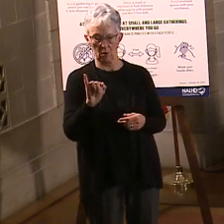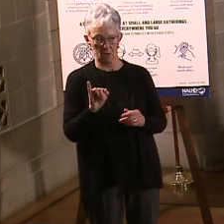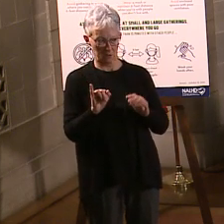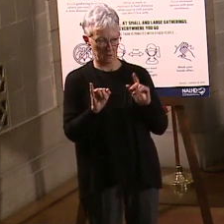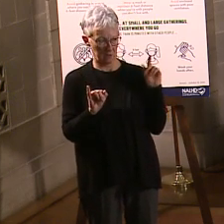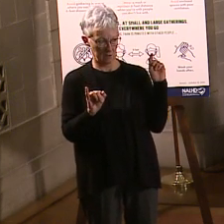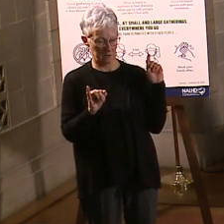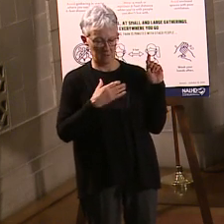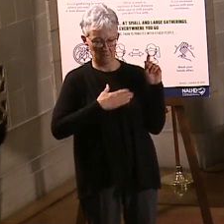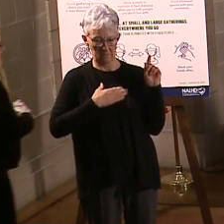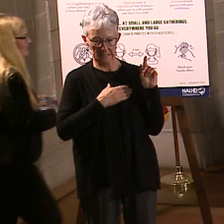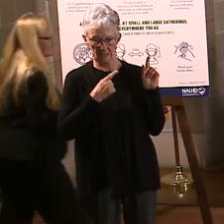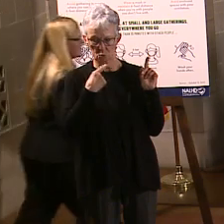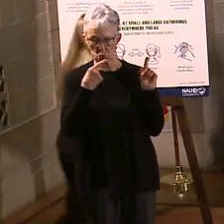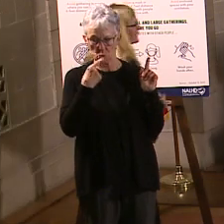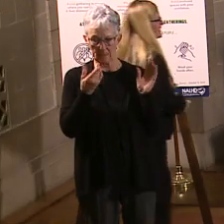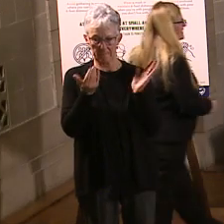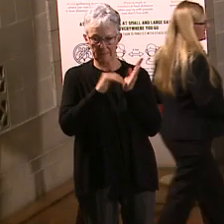please repeat the question.